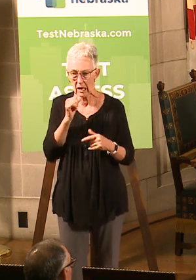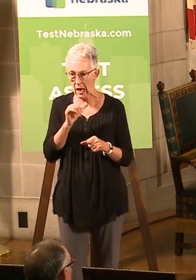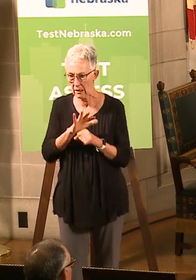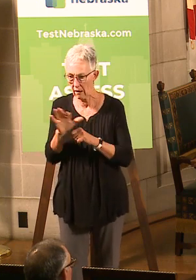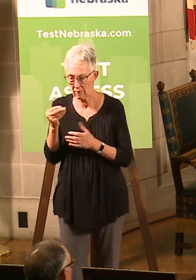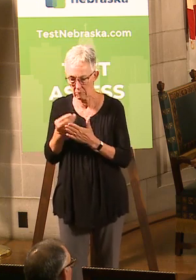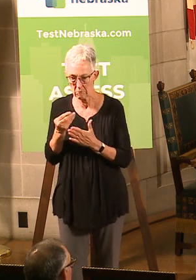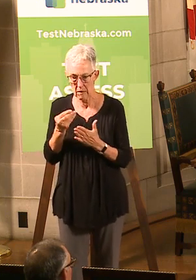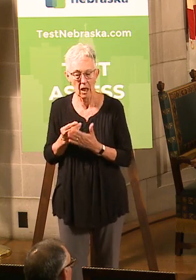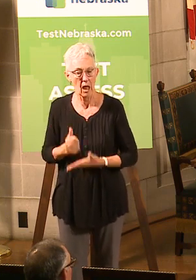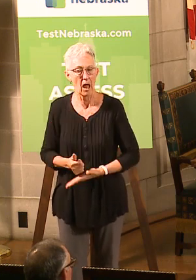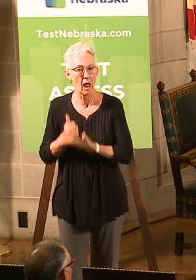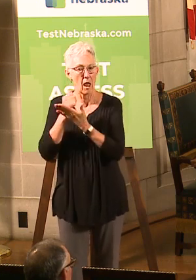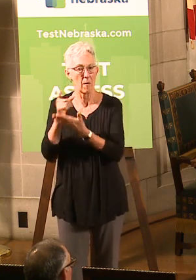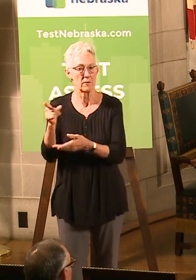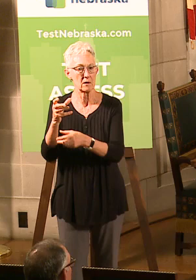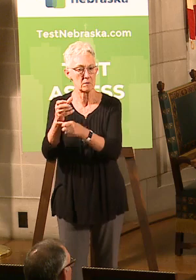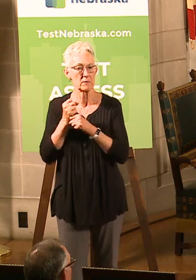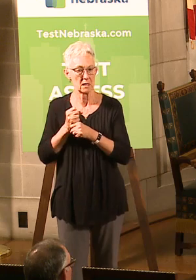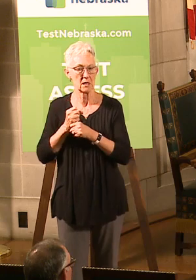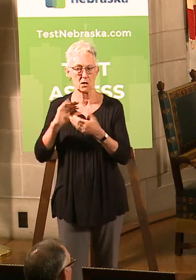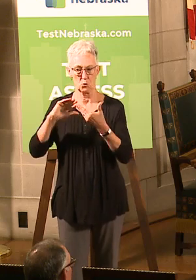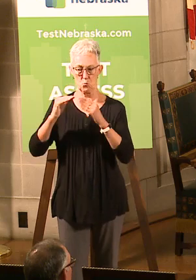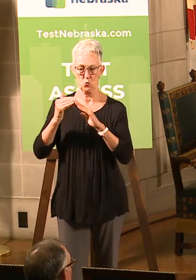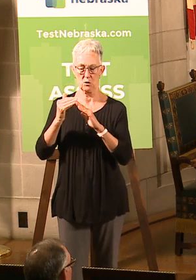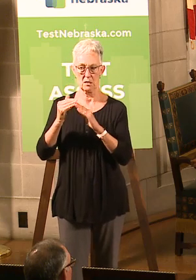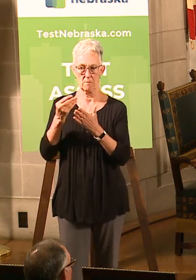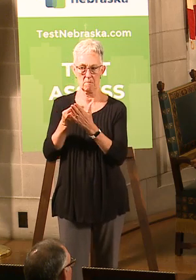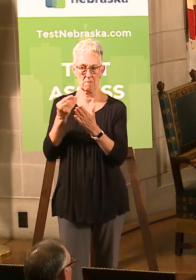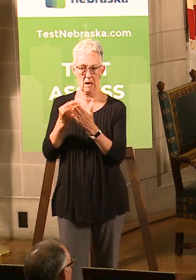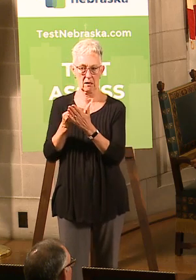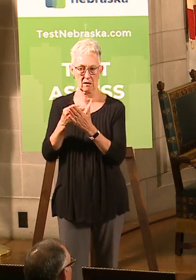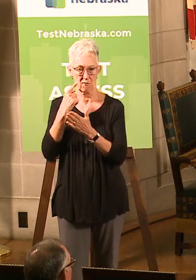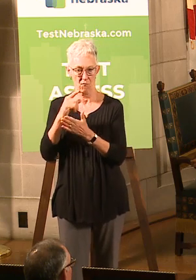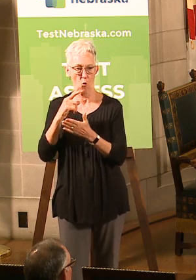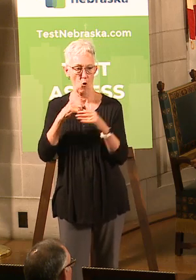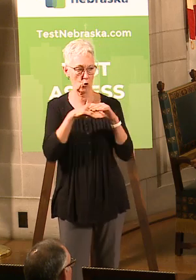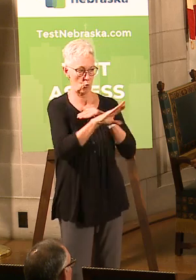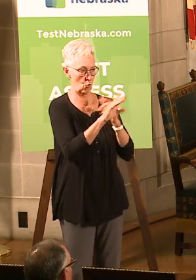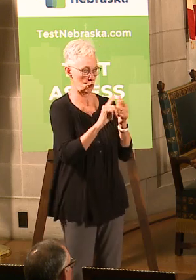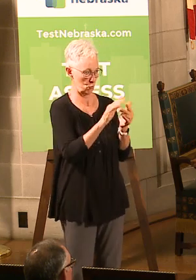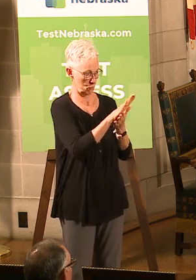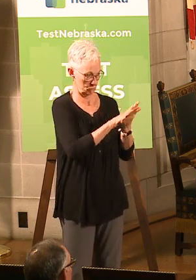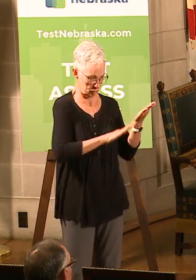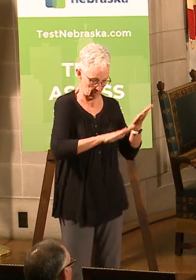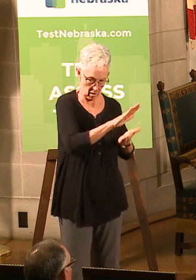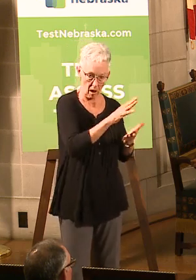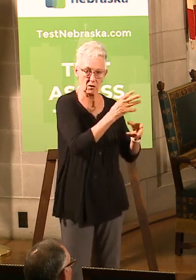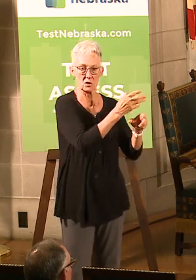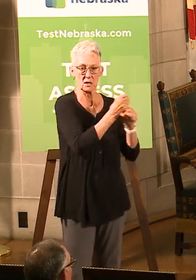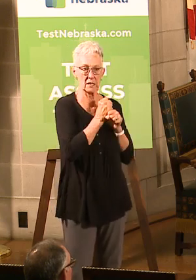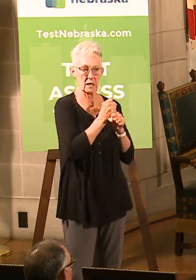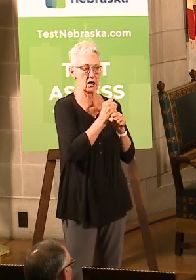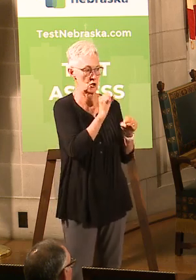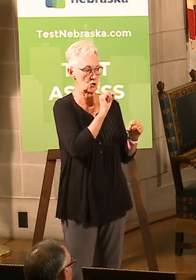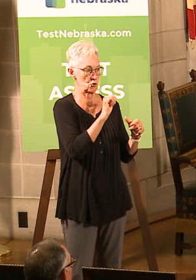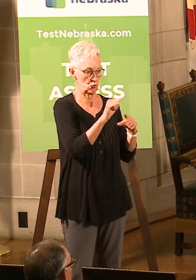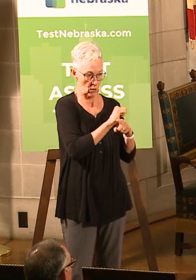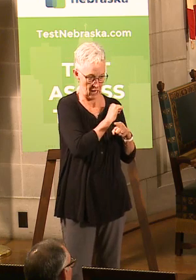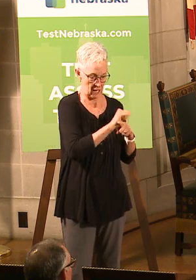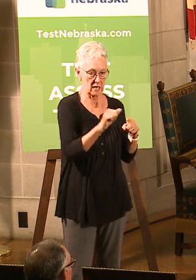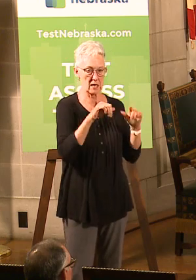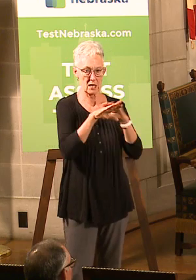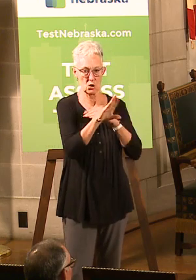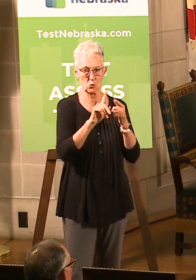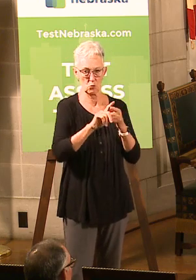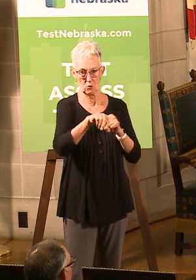to retrain and enter into high-demand fields. The application dates are, will open on June